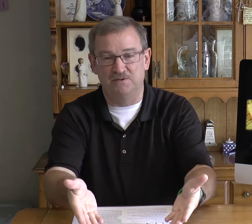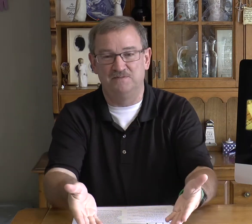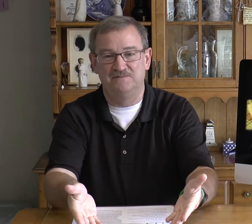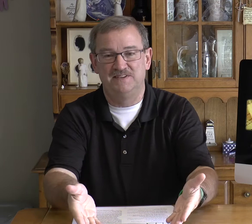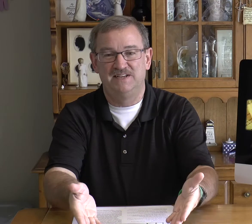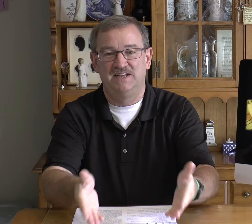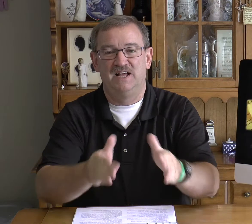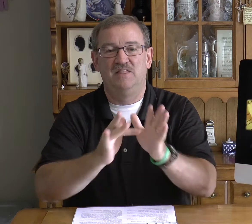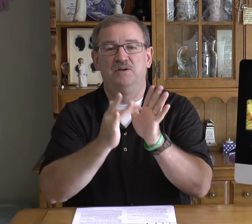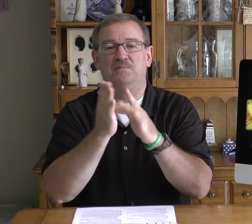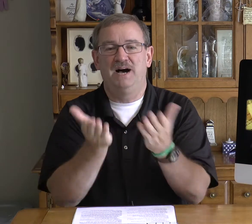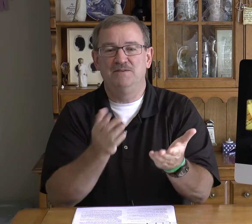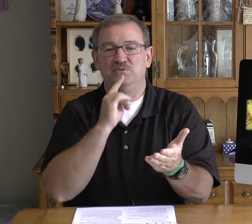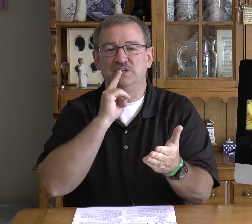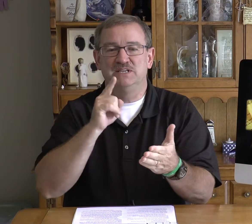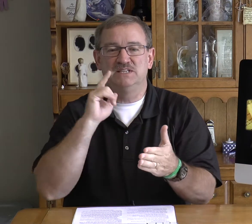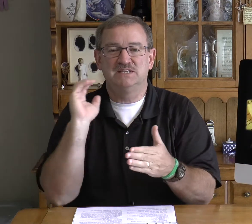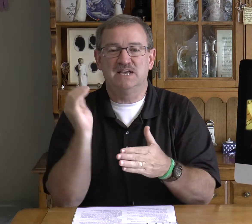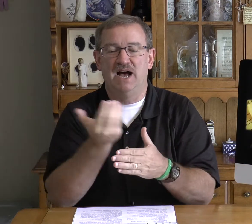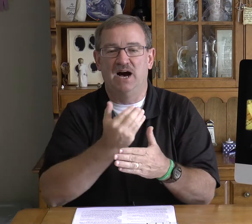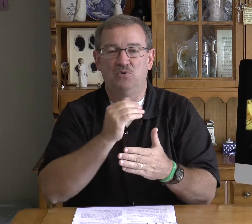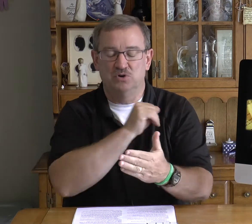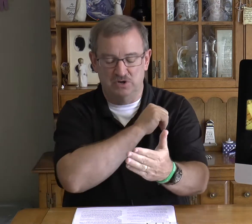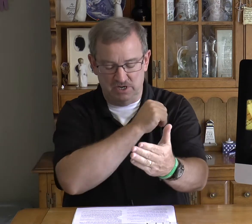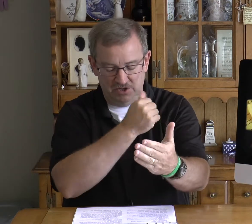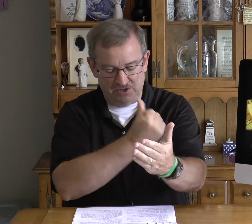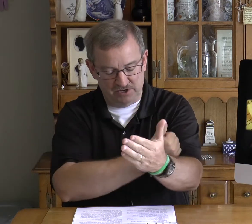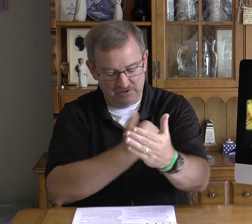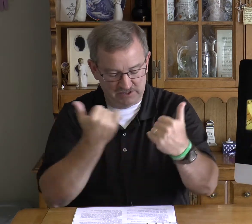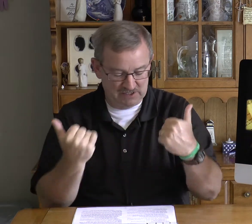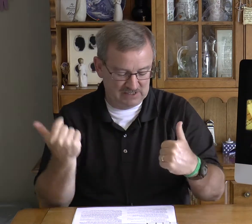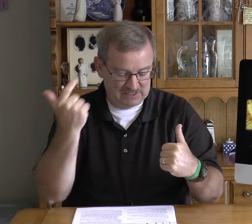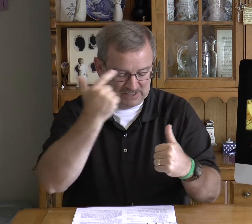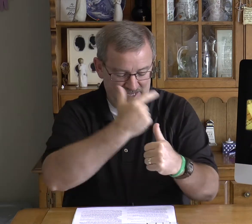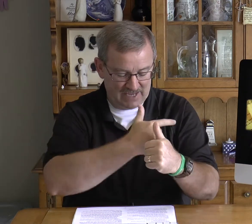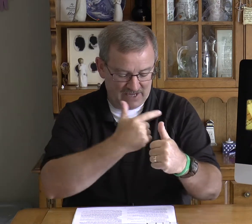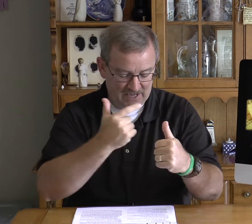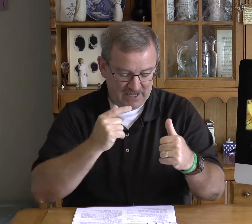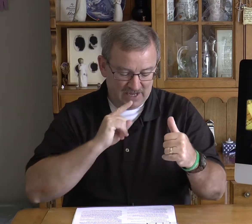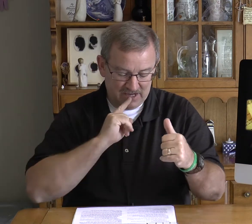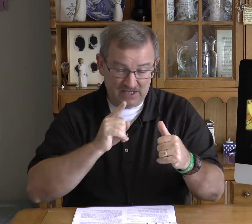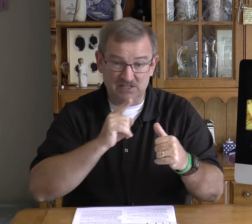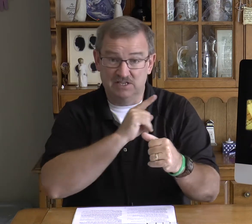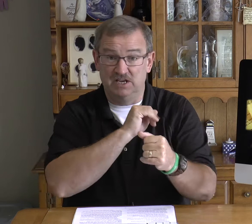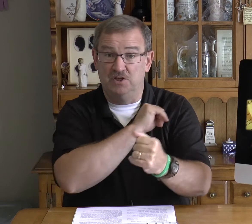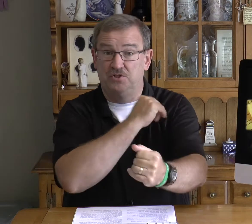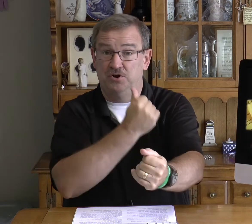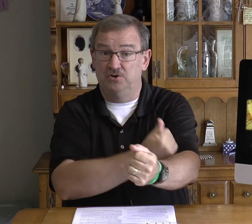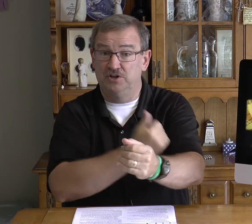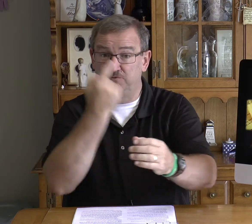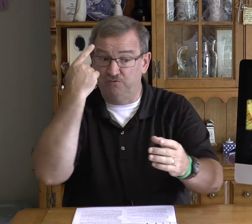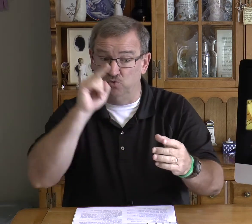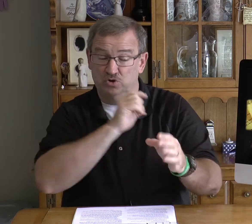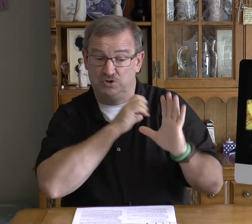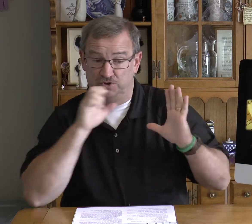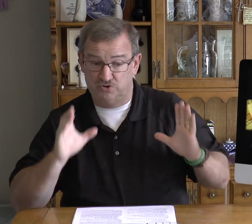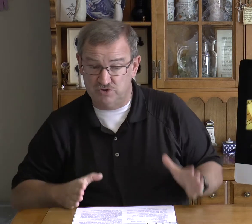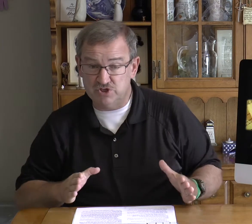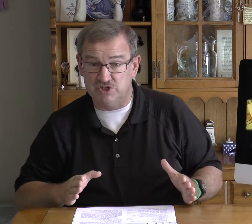the Bible is our authority today it is the authority for the Christian